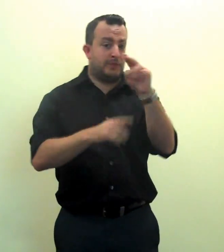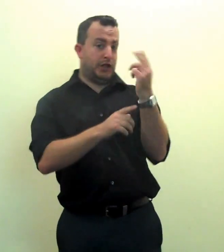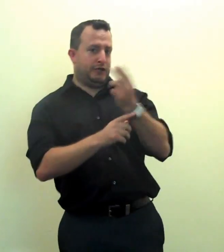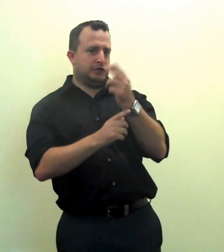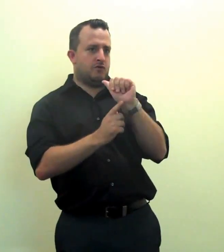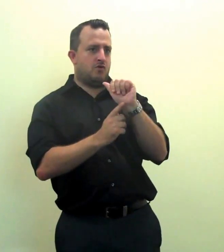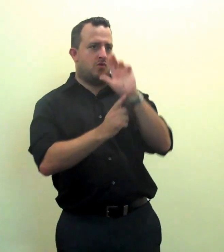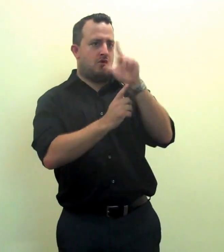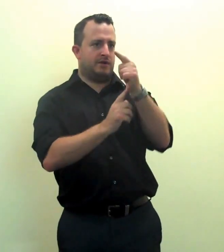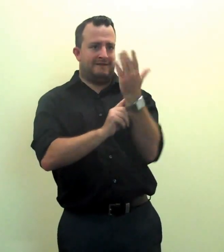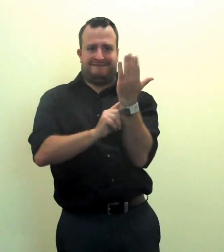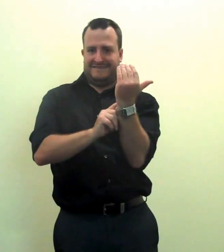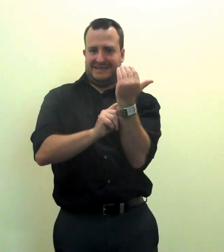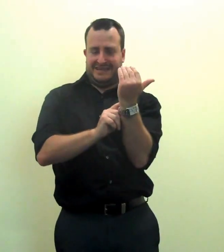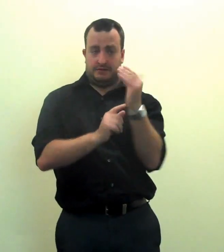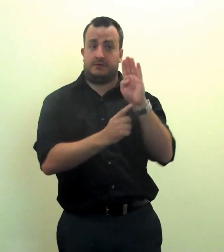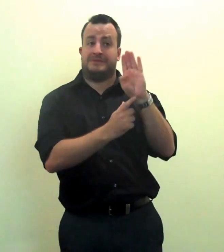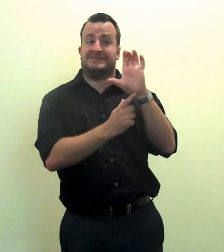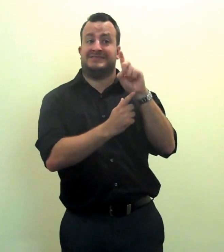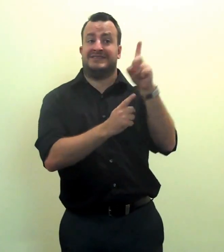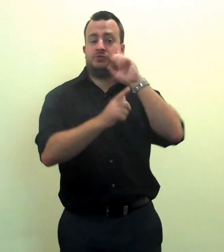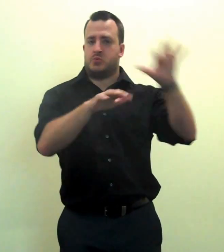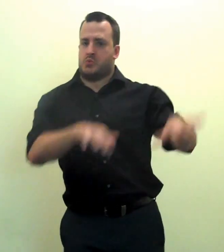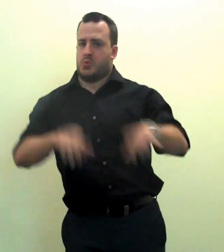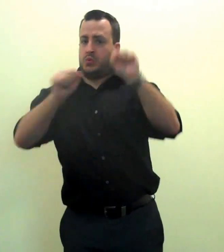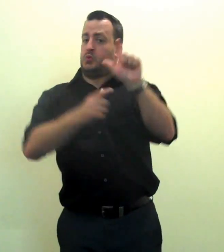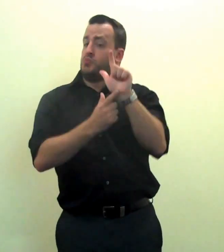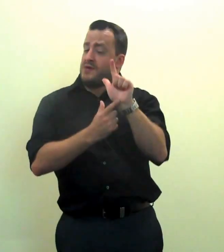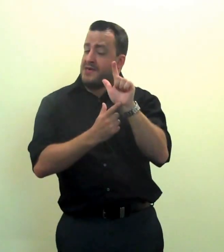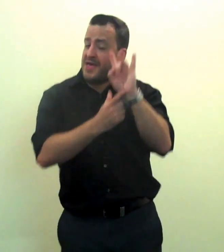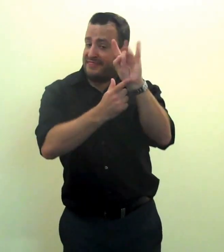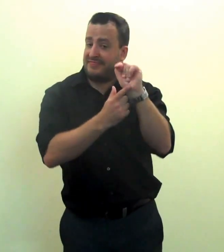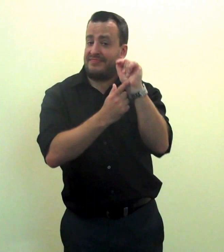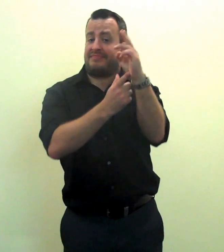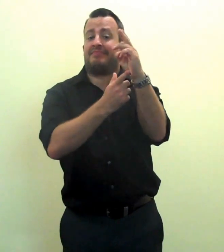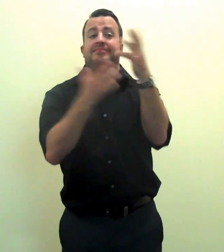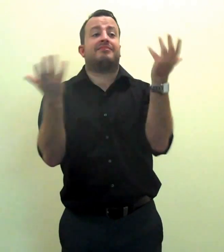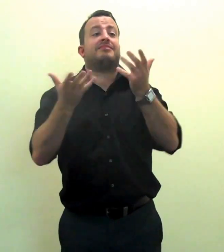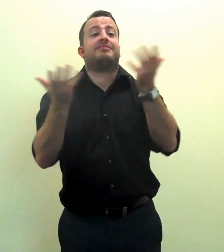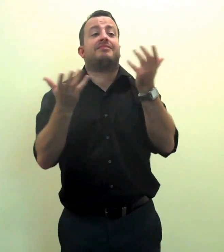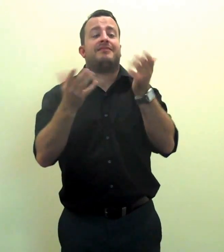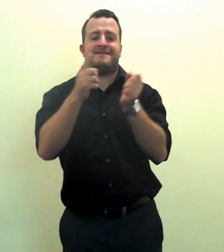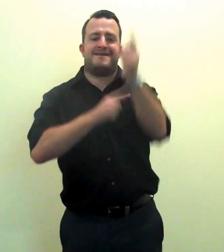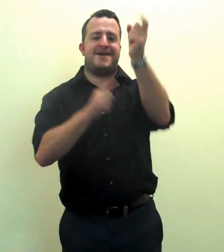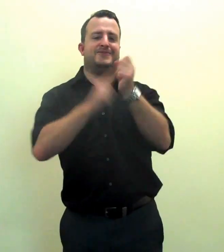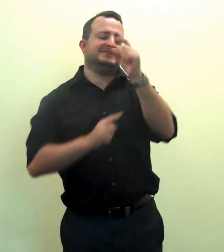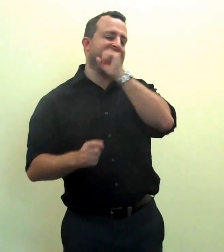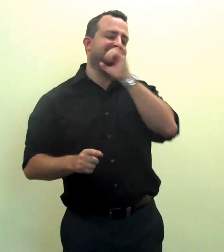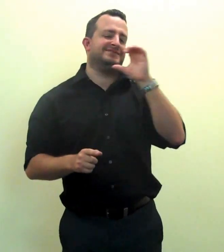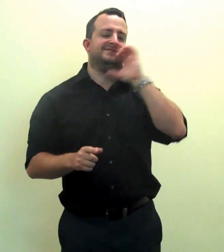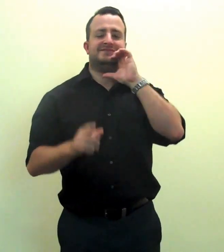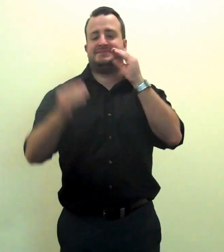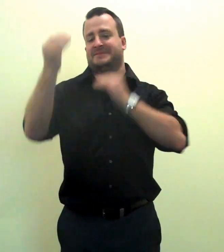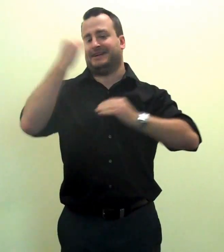And on Thursday, August 15th, the BCD will host their 28th annual senior citizens picnic.